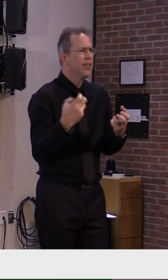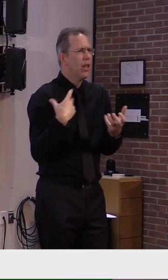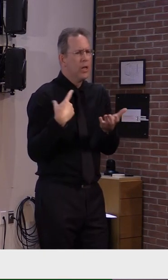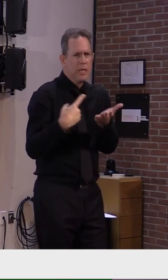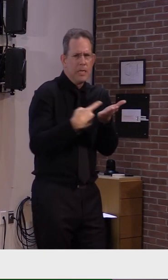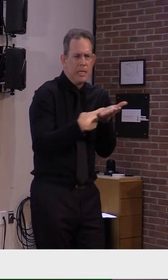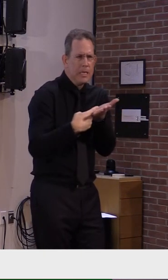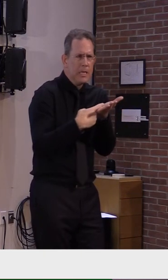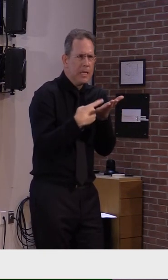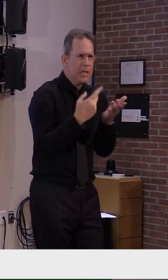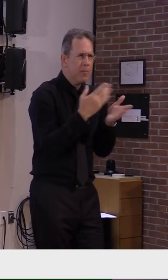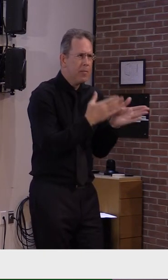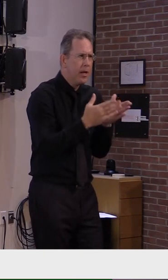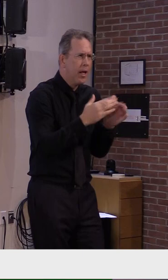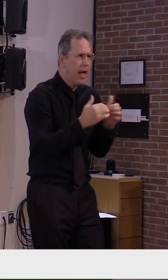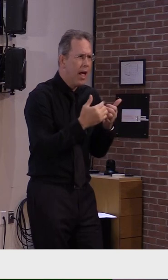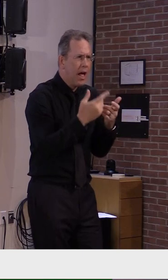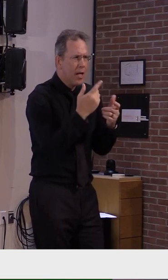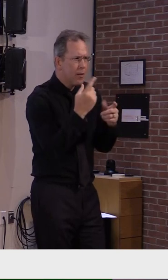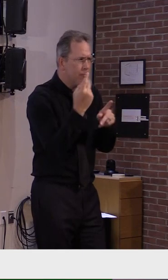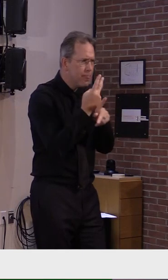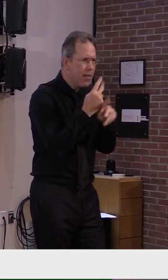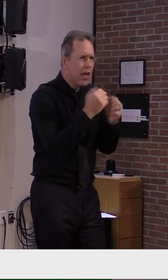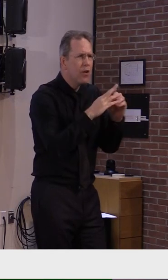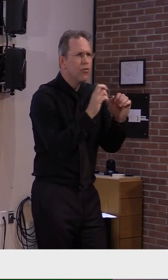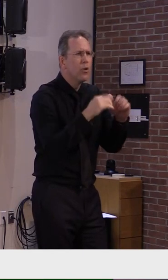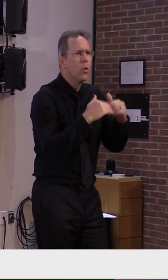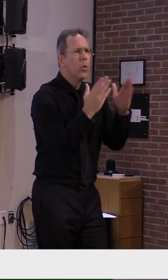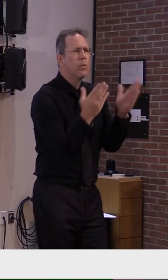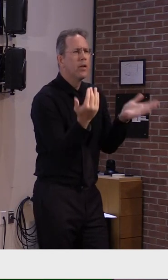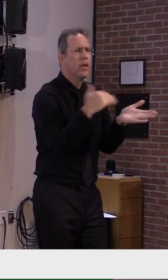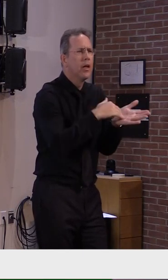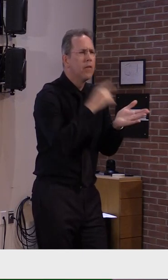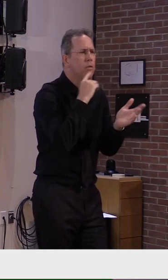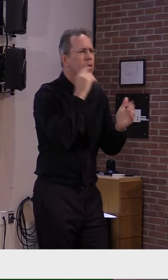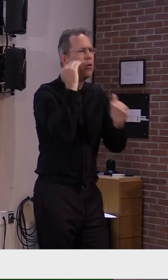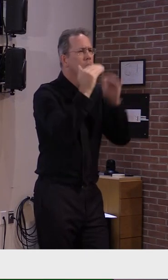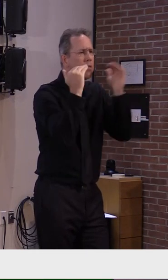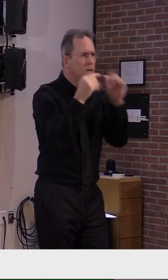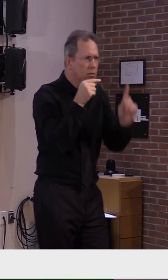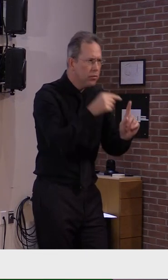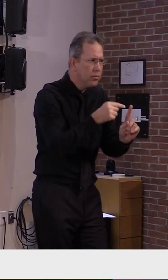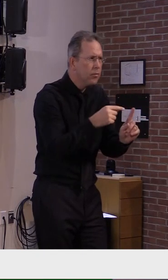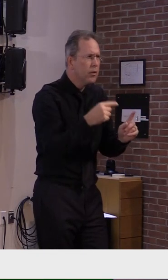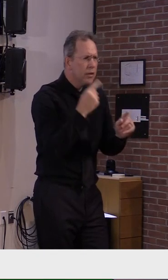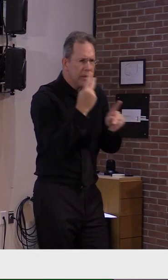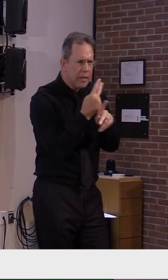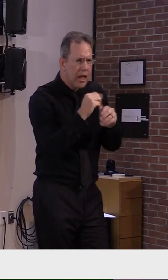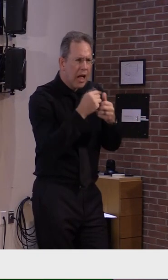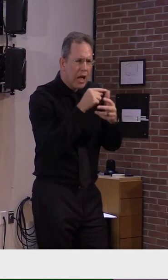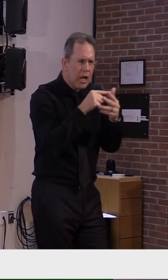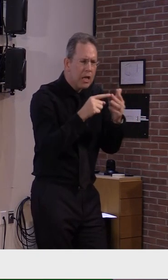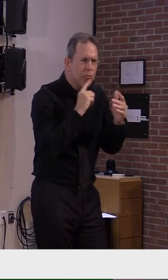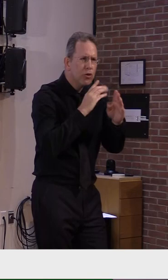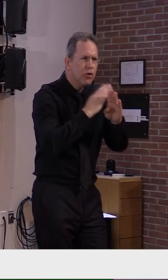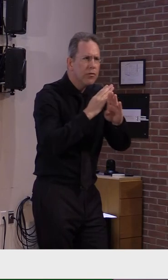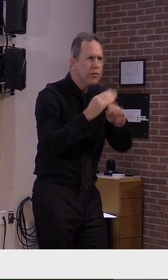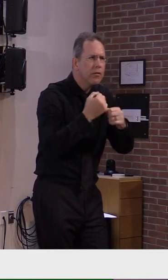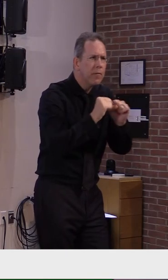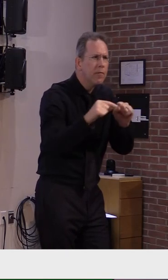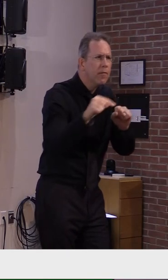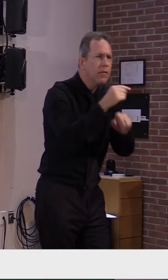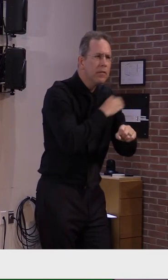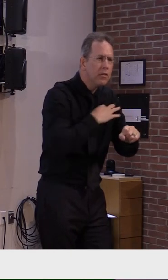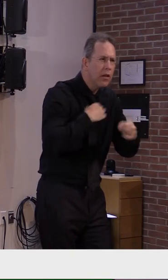has been done carefully with strict adherence to infection prevention and control and in recognition of the